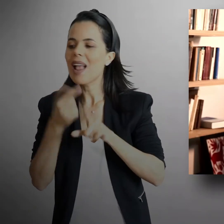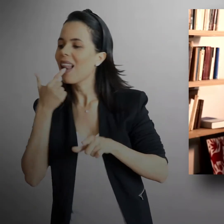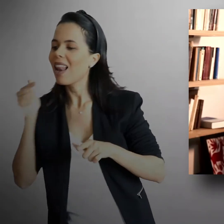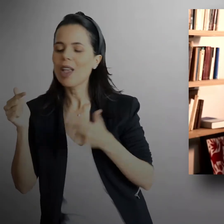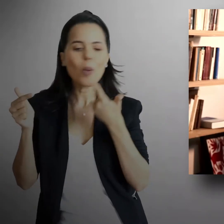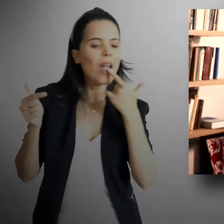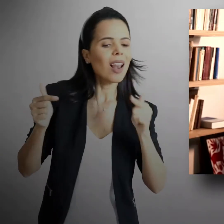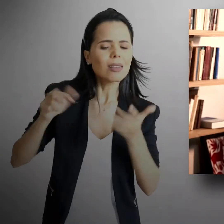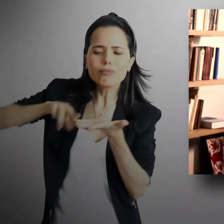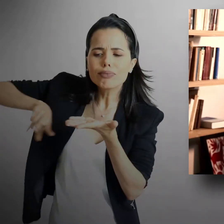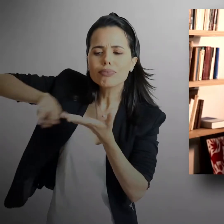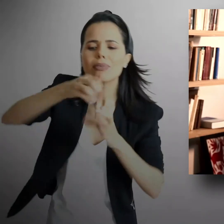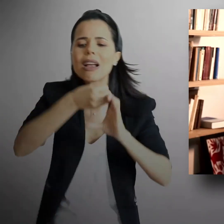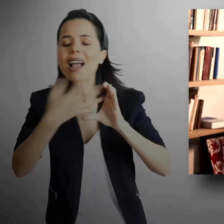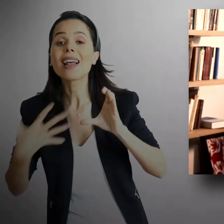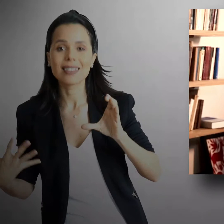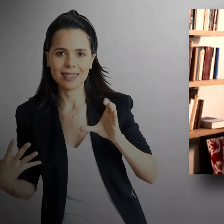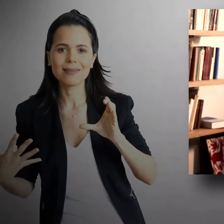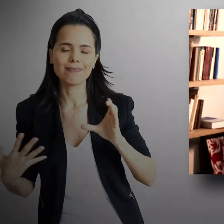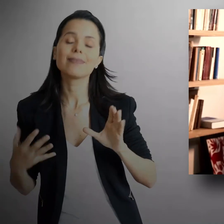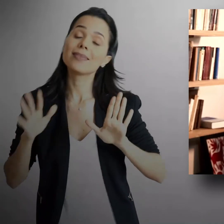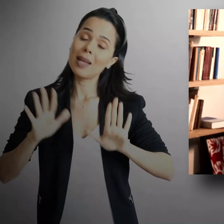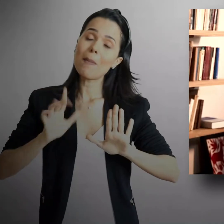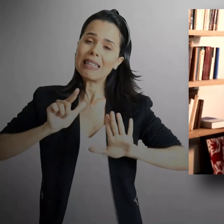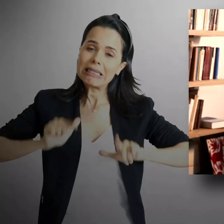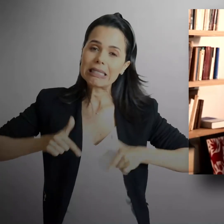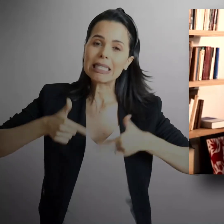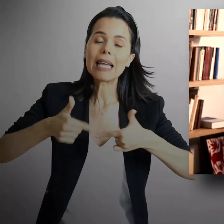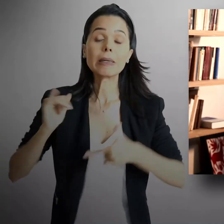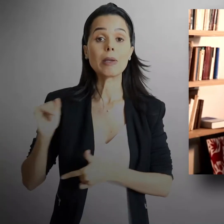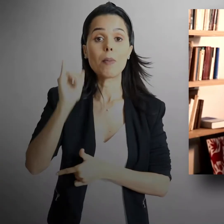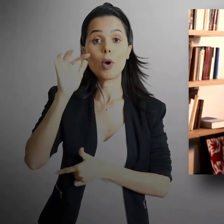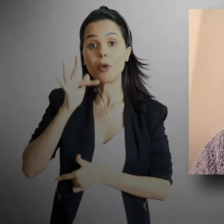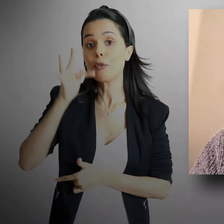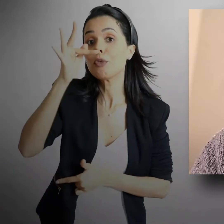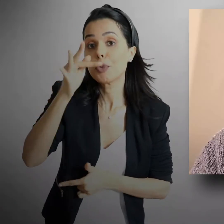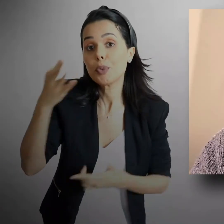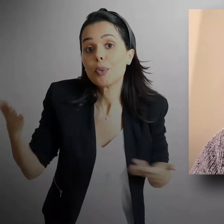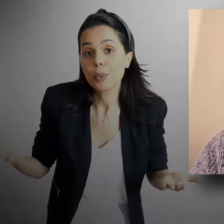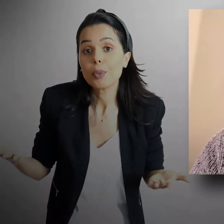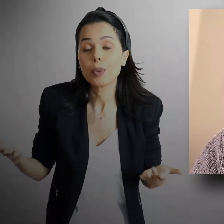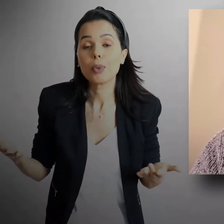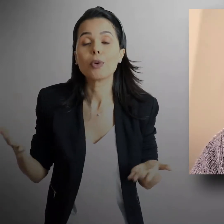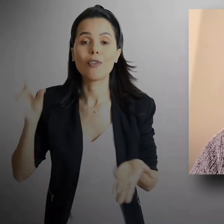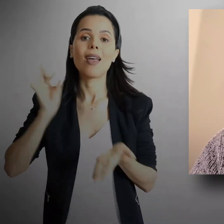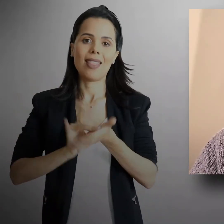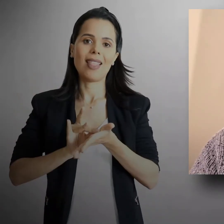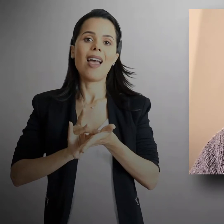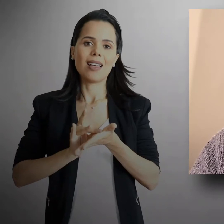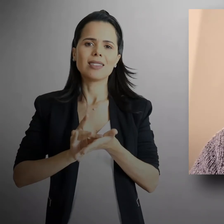directed to the core of human nature, the core of cognitive human nature. The most intriguing question,